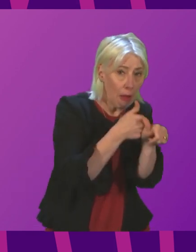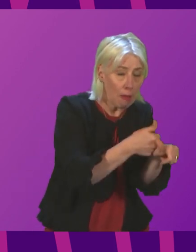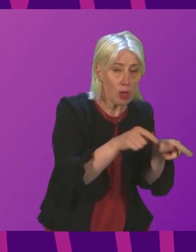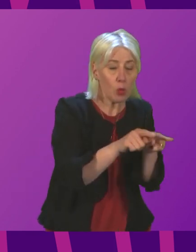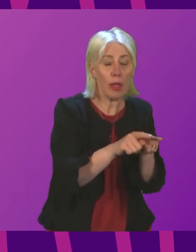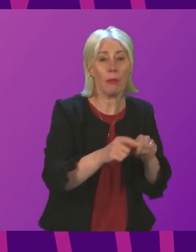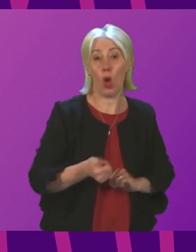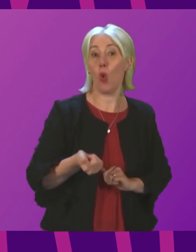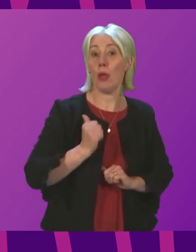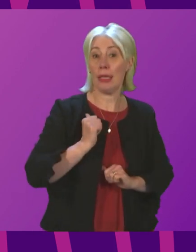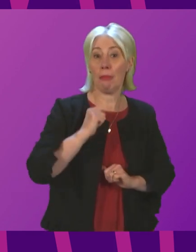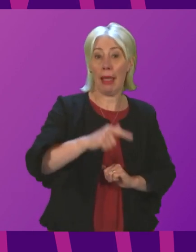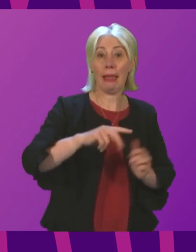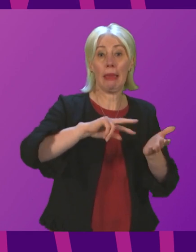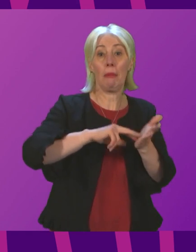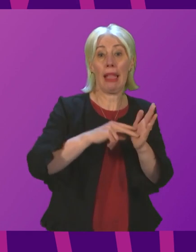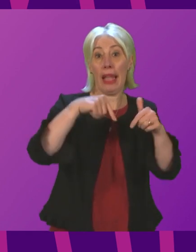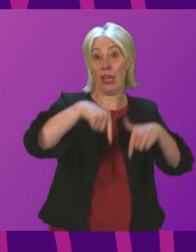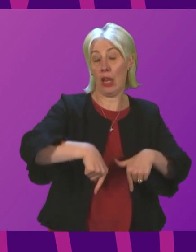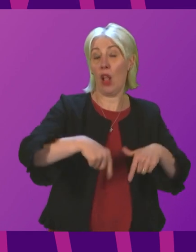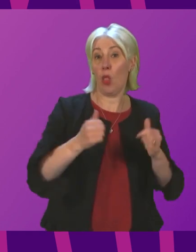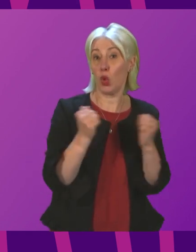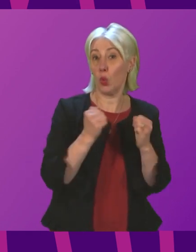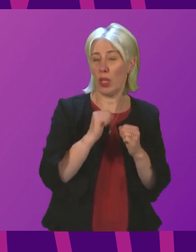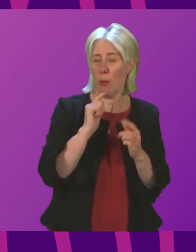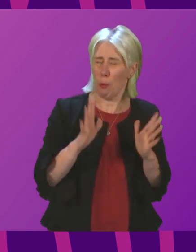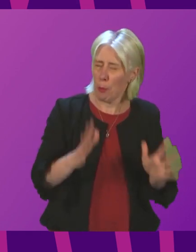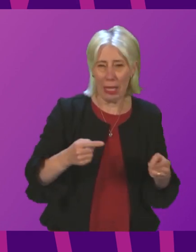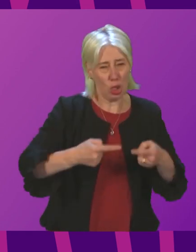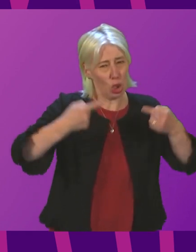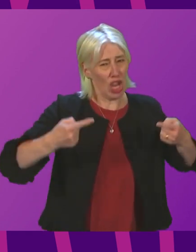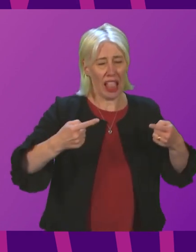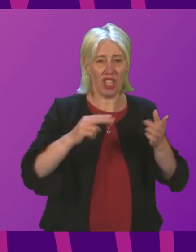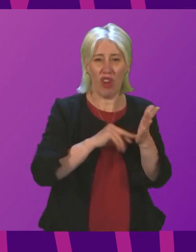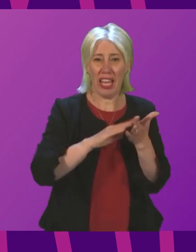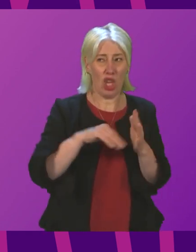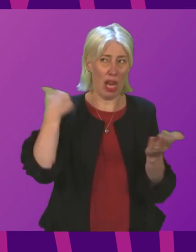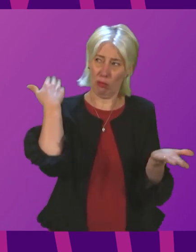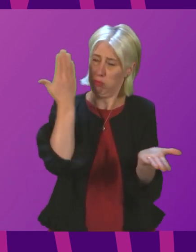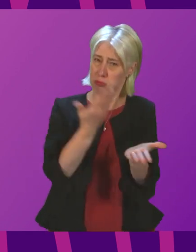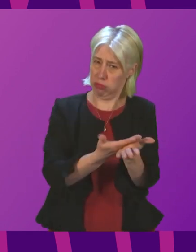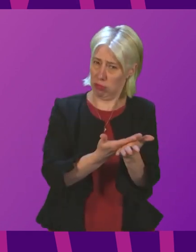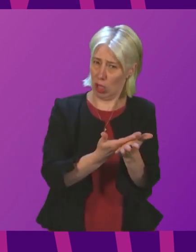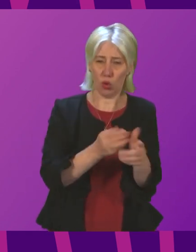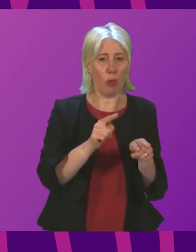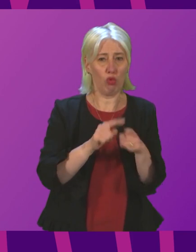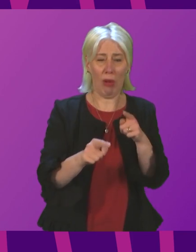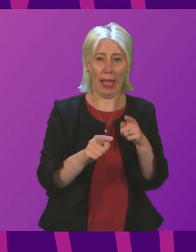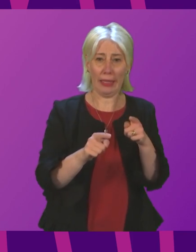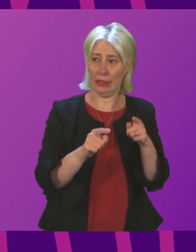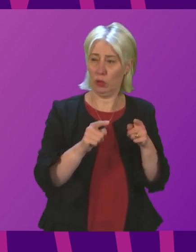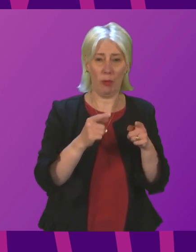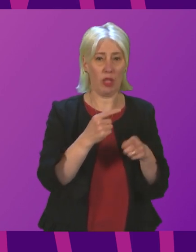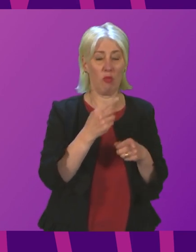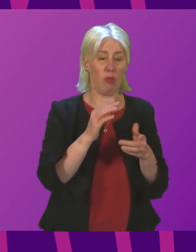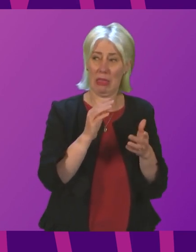planning for this winter to be the most challenging in the history of the NHS, to help alleviate those pressures over and above the £300 million package